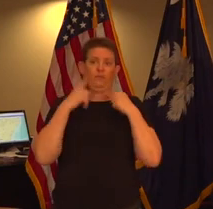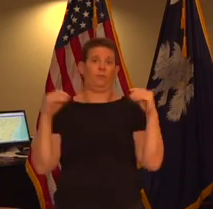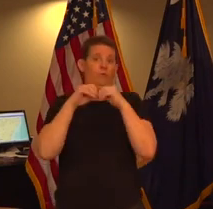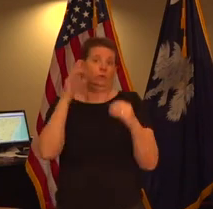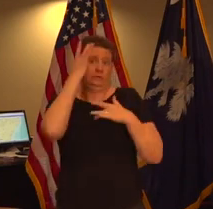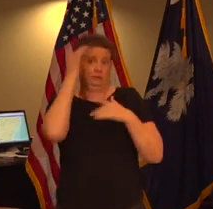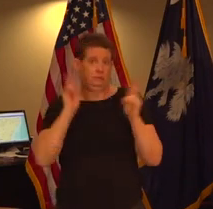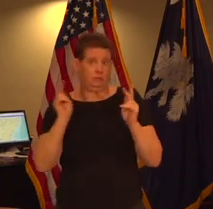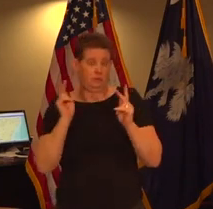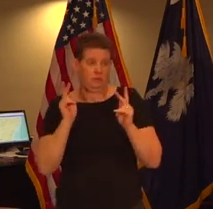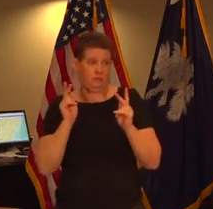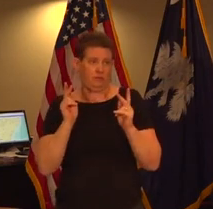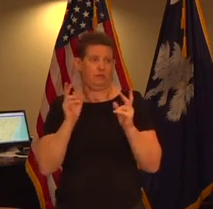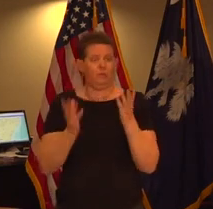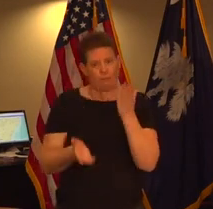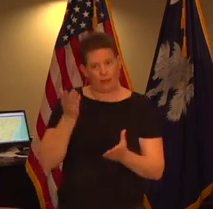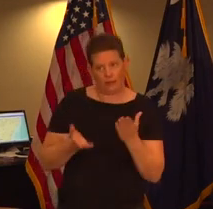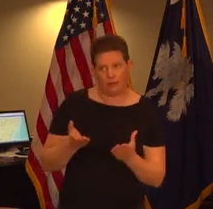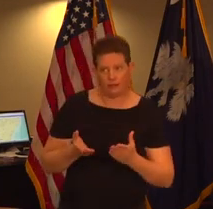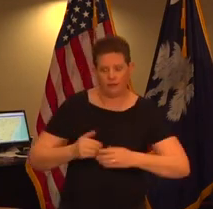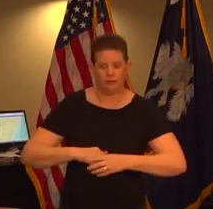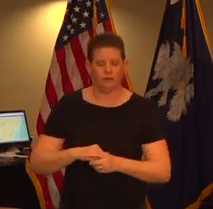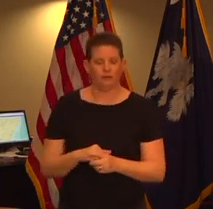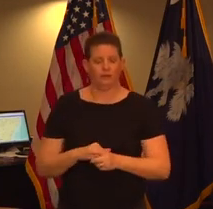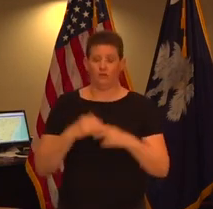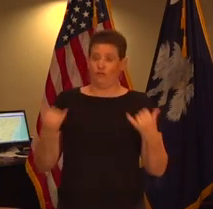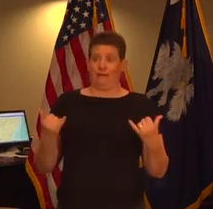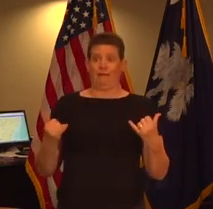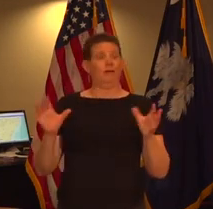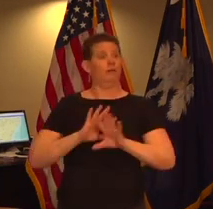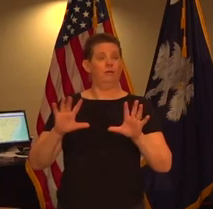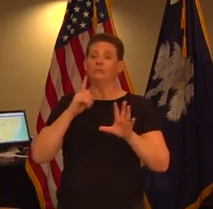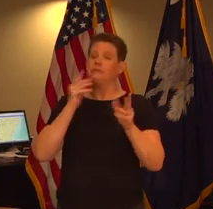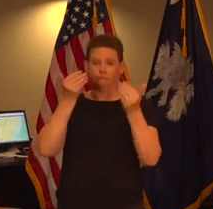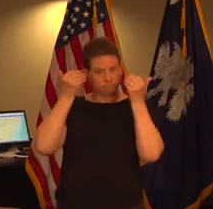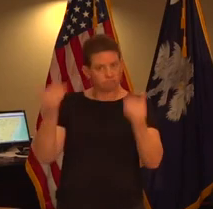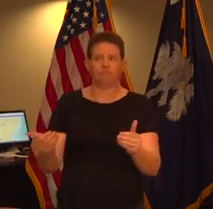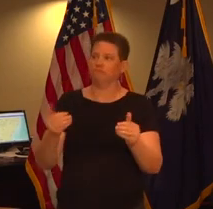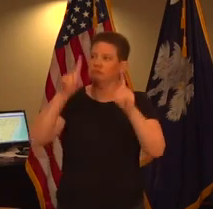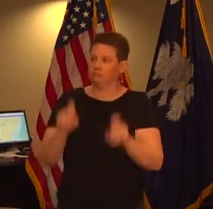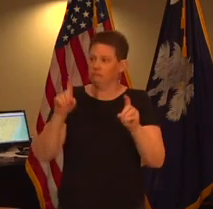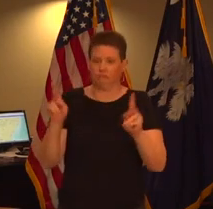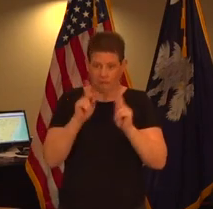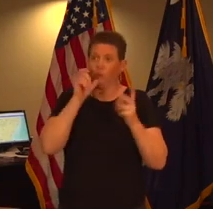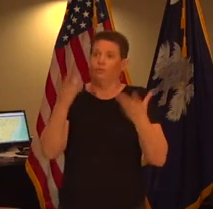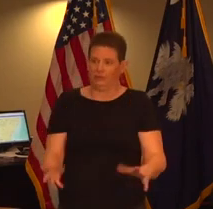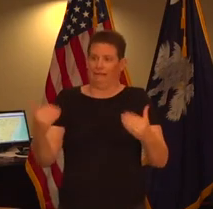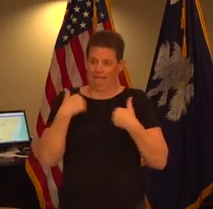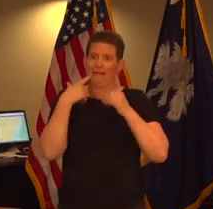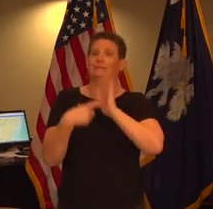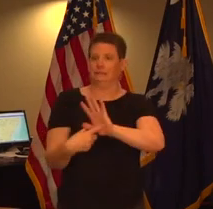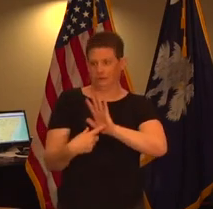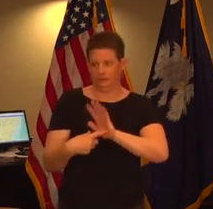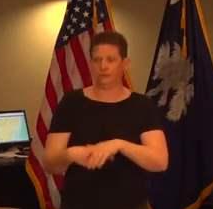seriously ill in a hospital setting or for health care providers at this time we're continuing to test those with symptoms of illness dr